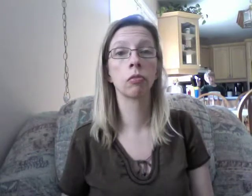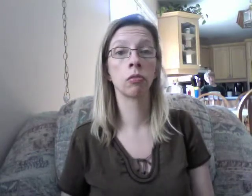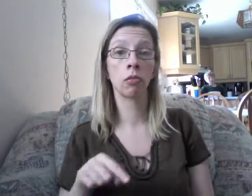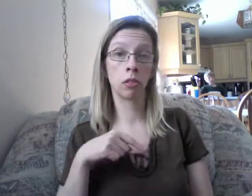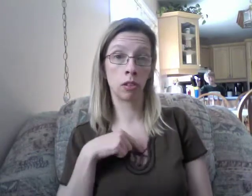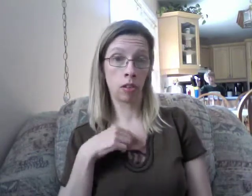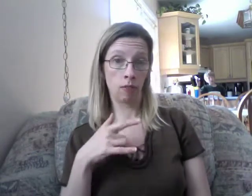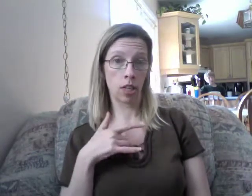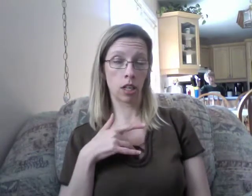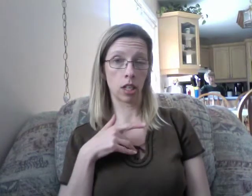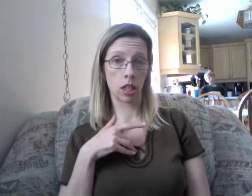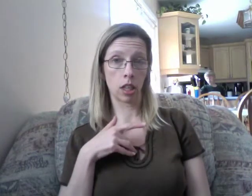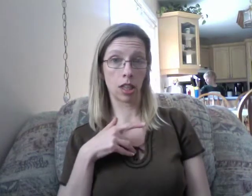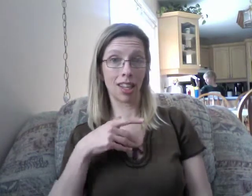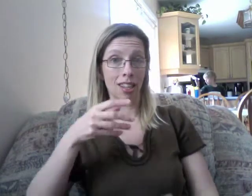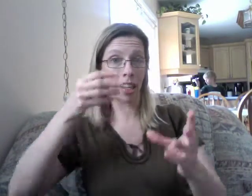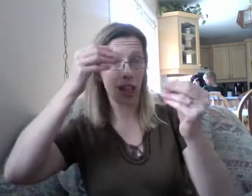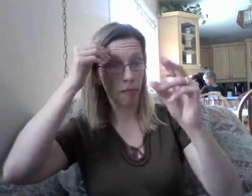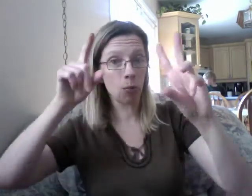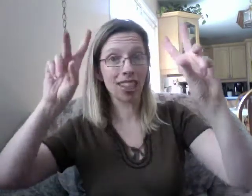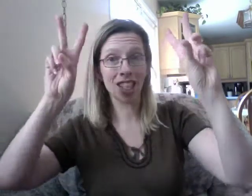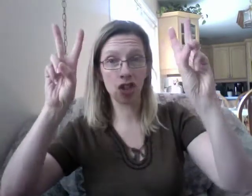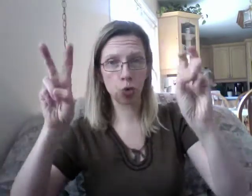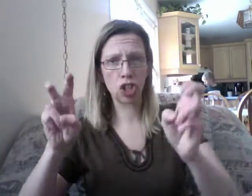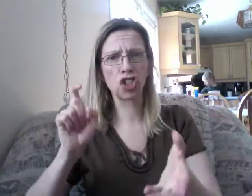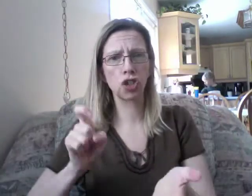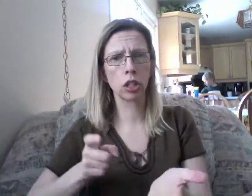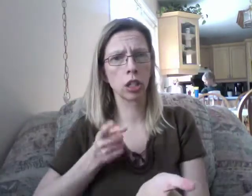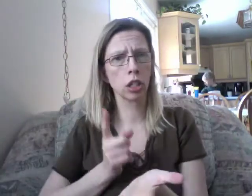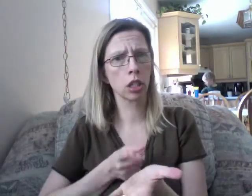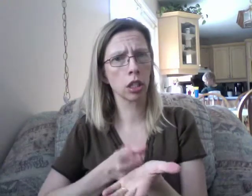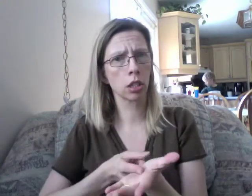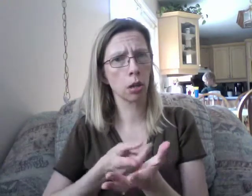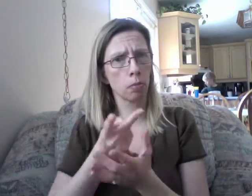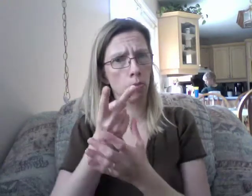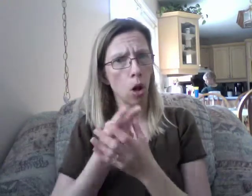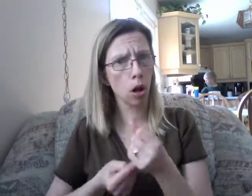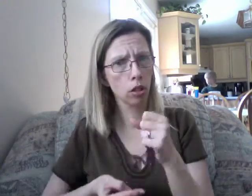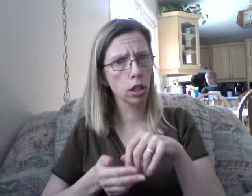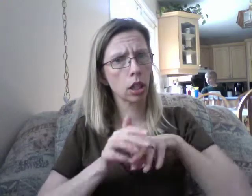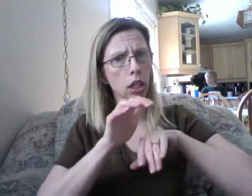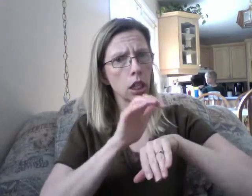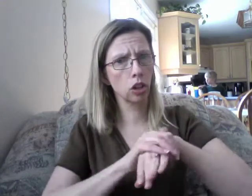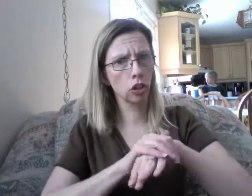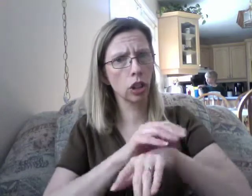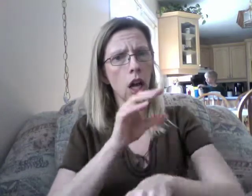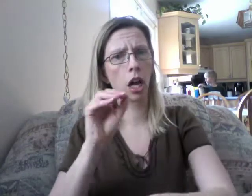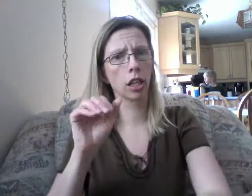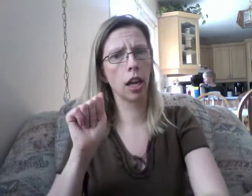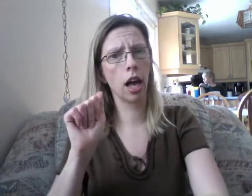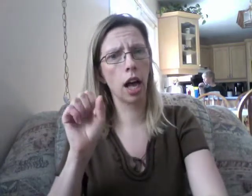It doesn't work. What's wrong? Your bathroom, perhaps? This is a power. Never has. Yeah!